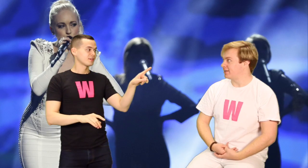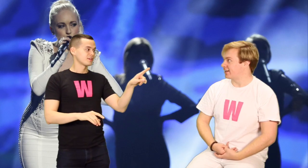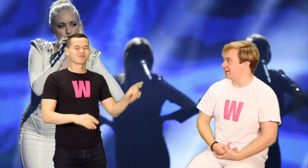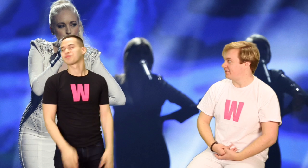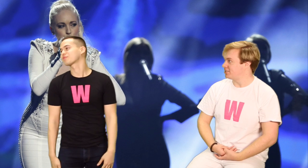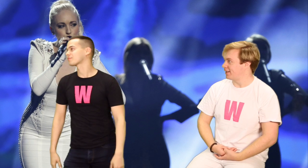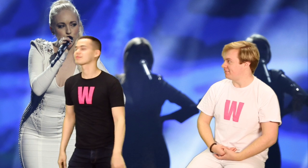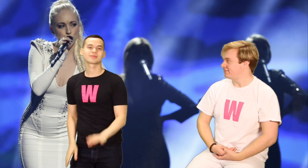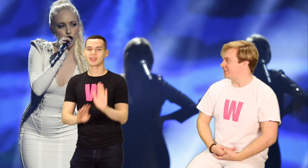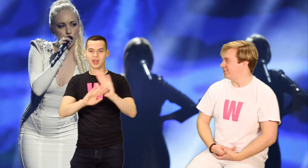Berger, I Teach You My Love, no?